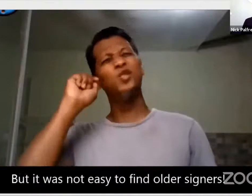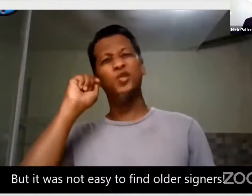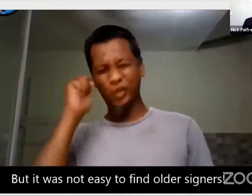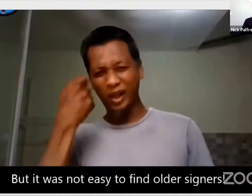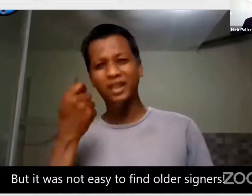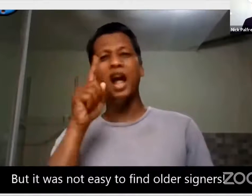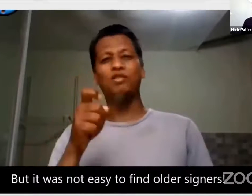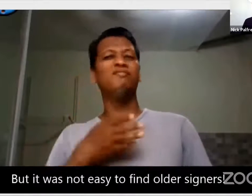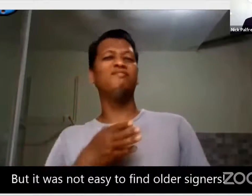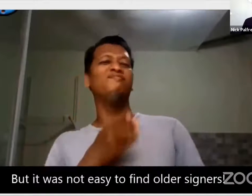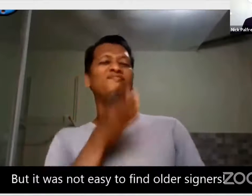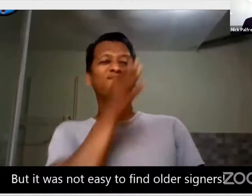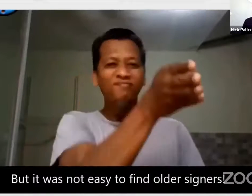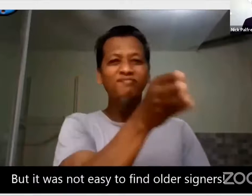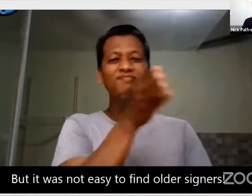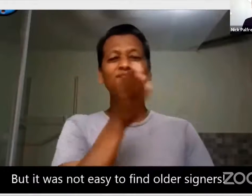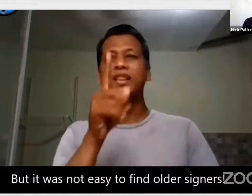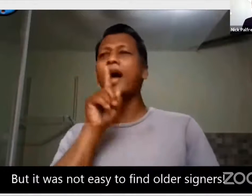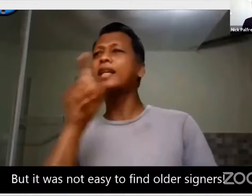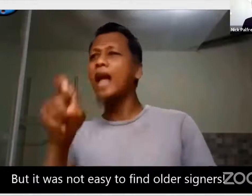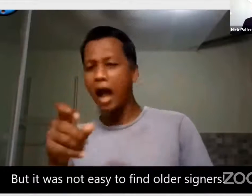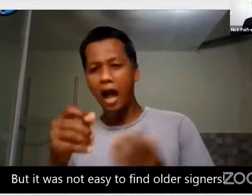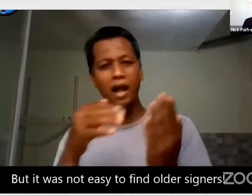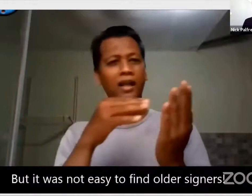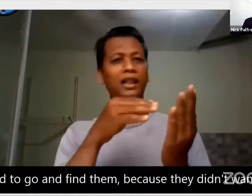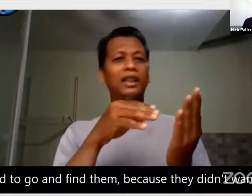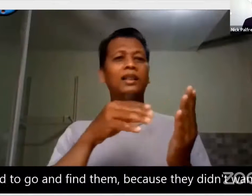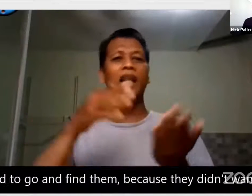But it wasn't easy to find older signers.